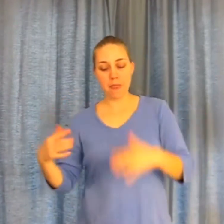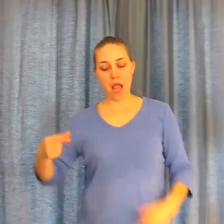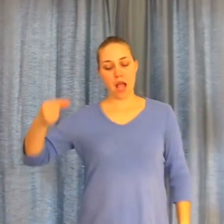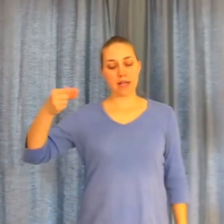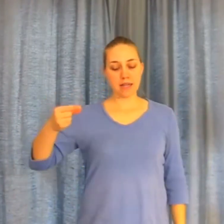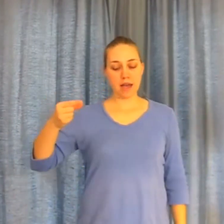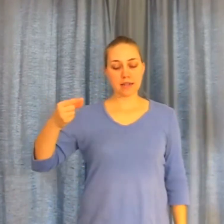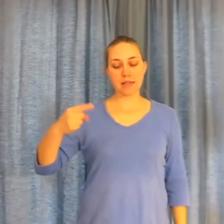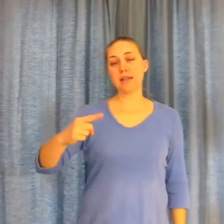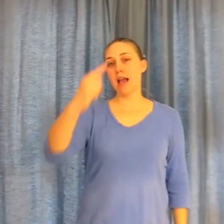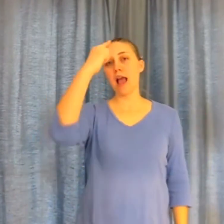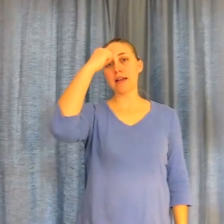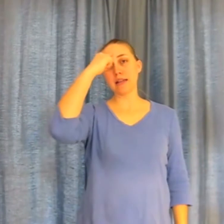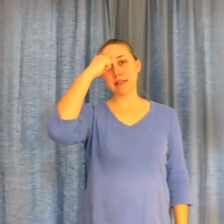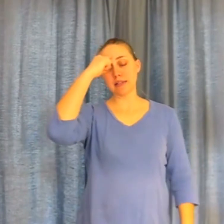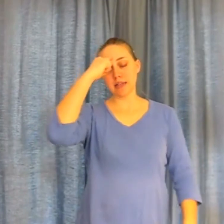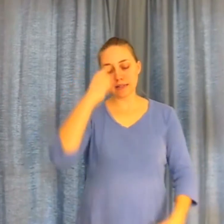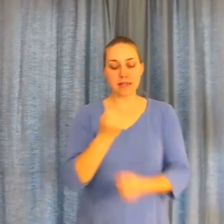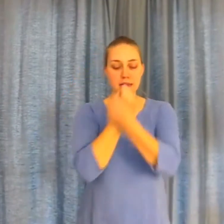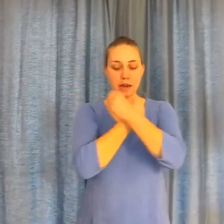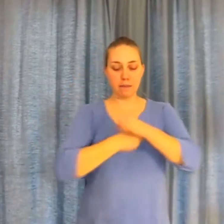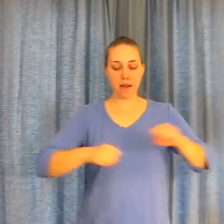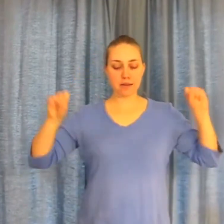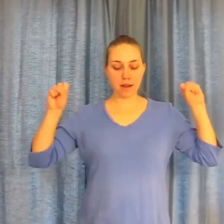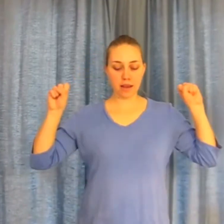Gandhi and India's independence,